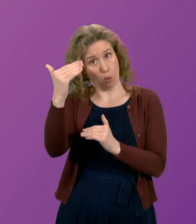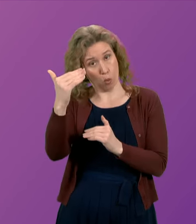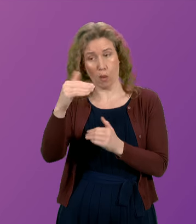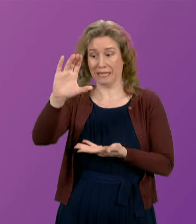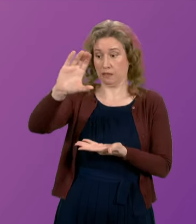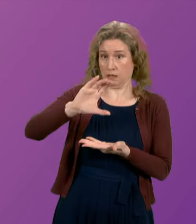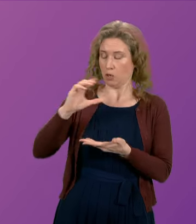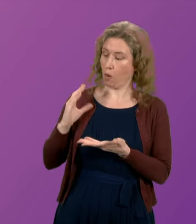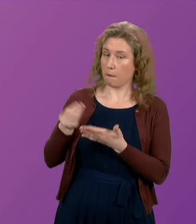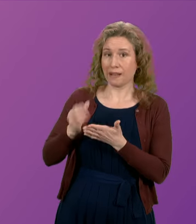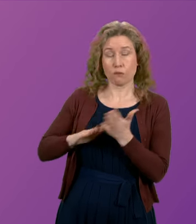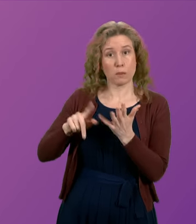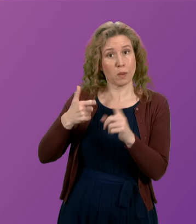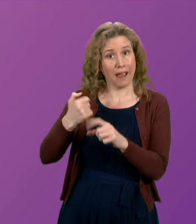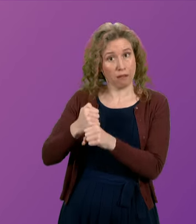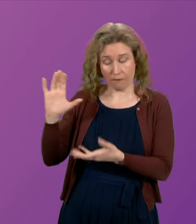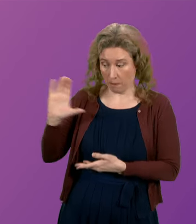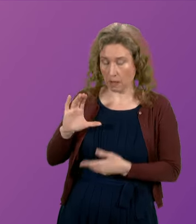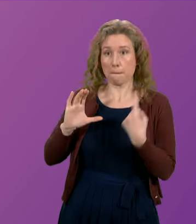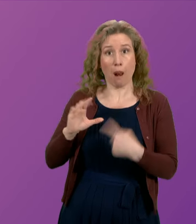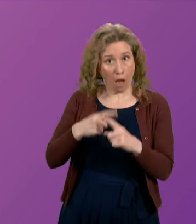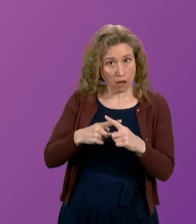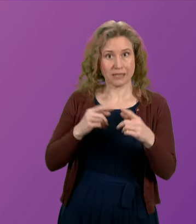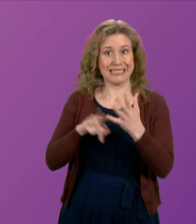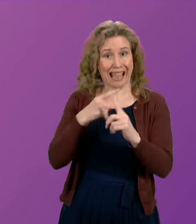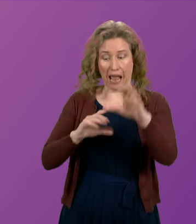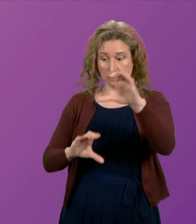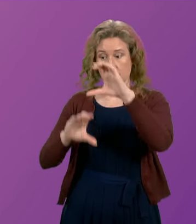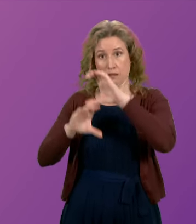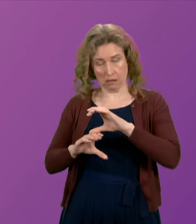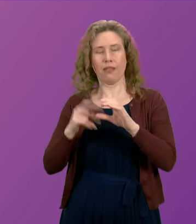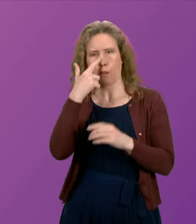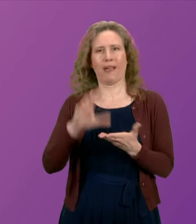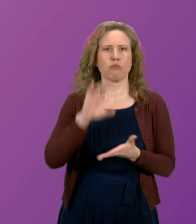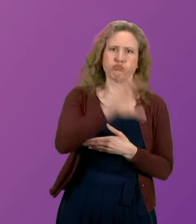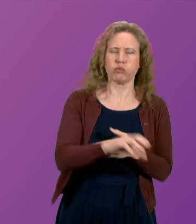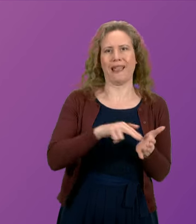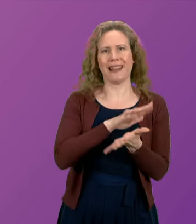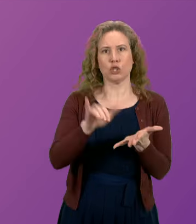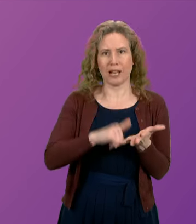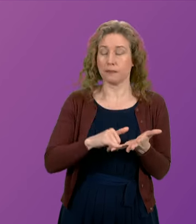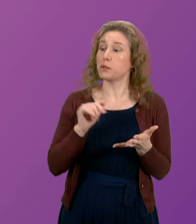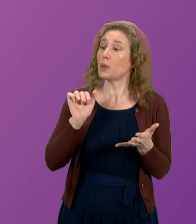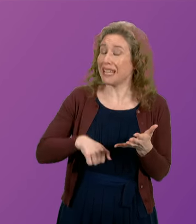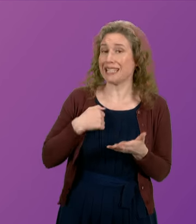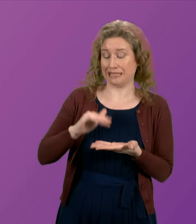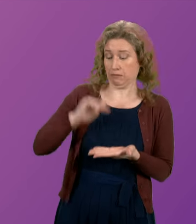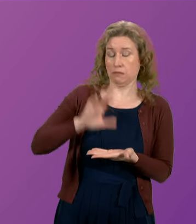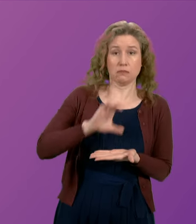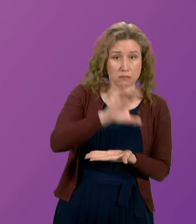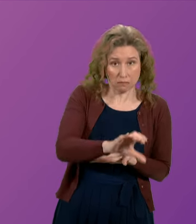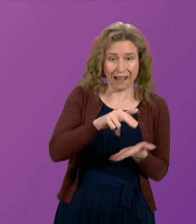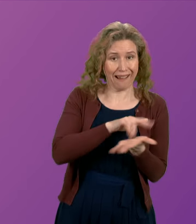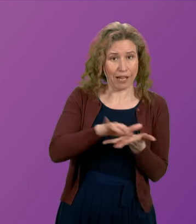to the National Health Service. Now, I accept that even having undertaken that allocation of increased resources, there